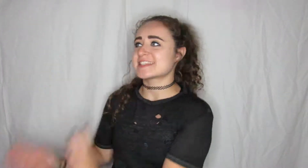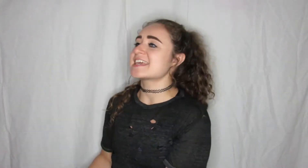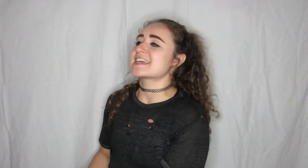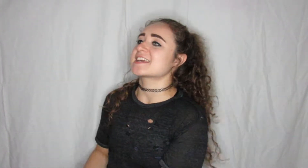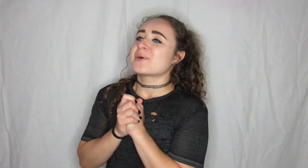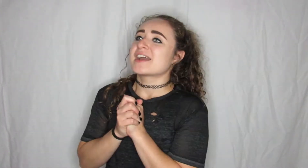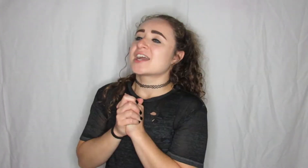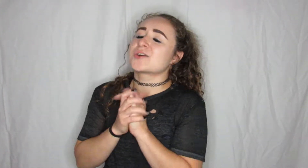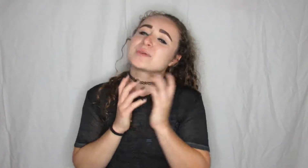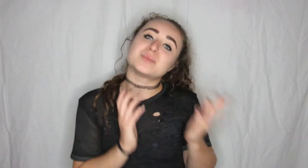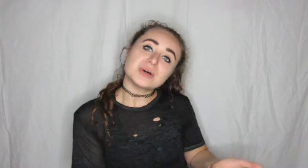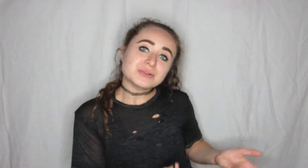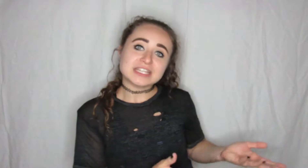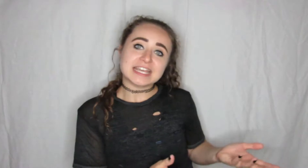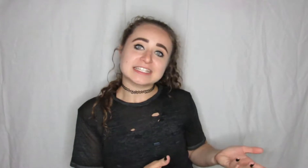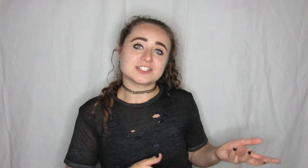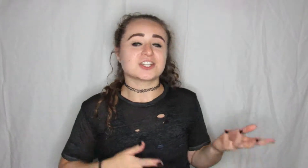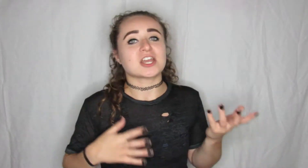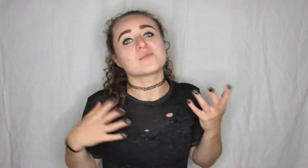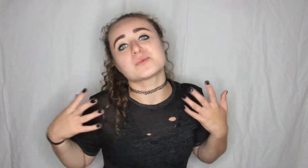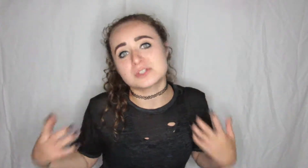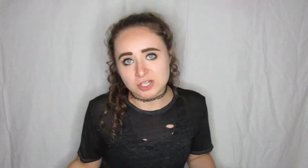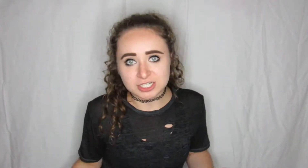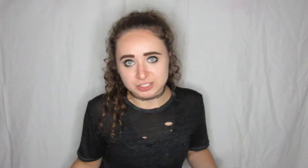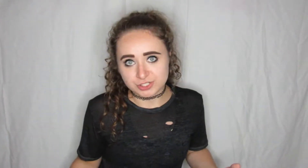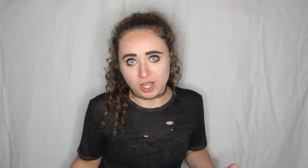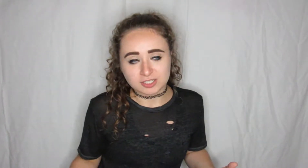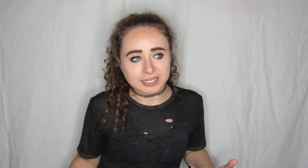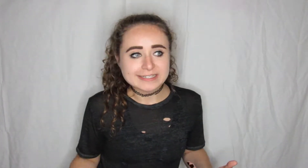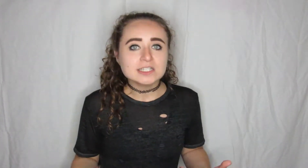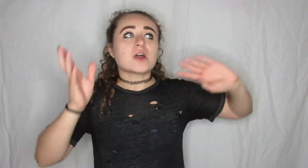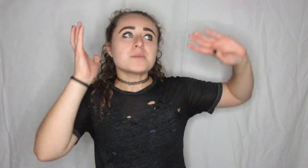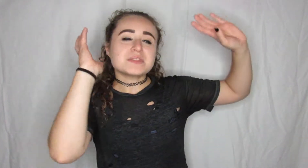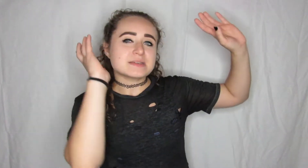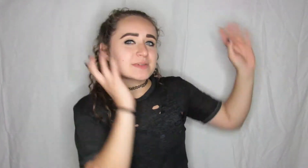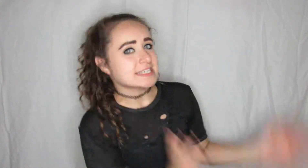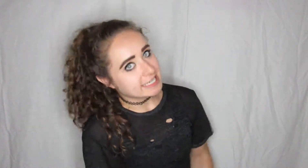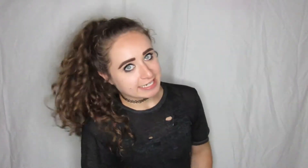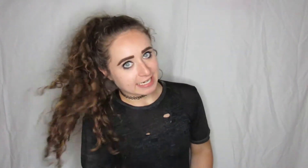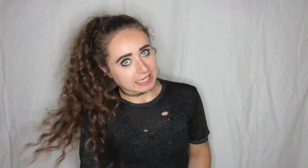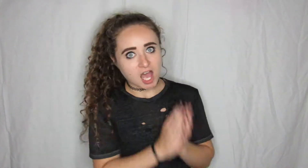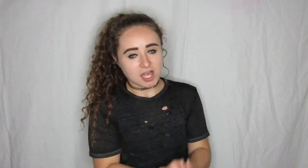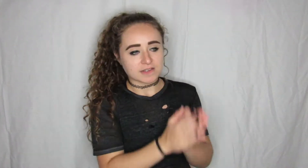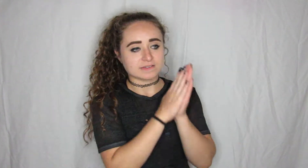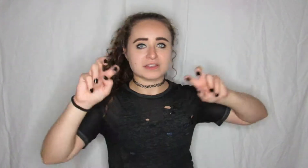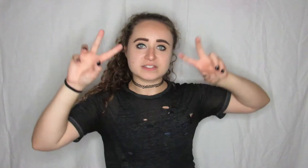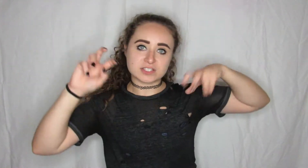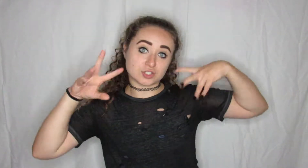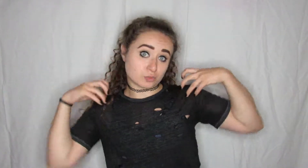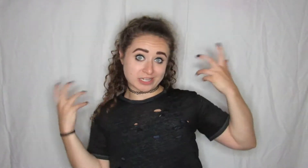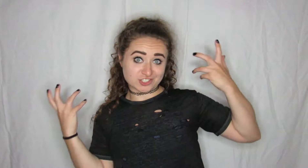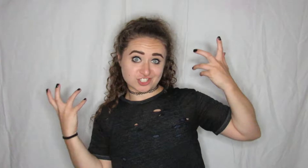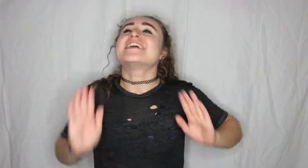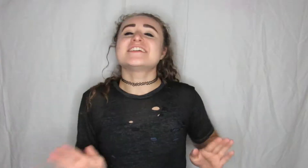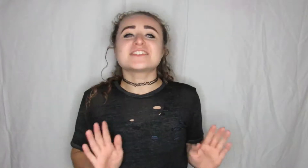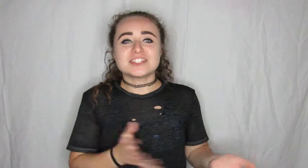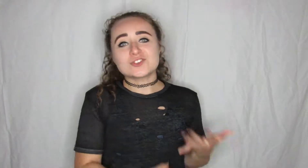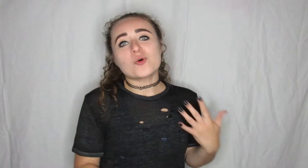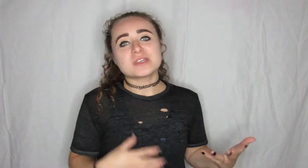thing where we both really liked each other and we were starting to talk right from the beginning of this situation he told me